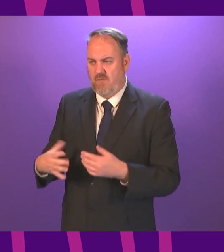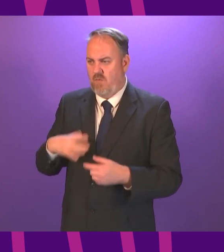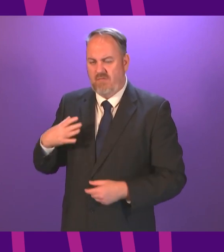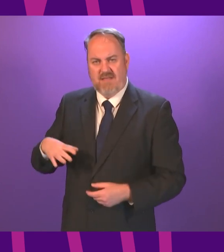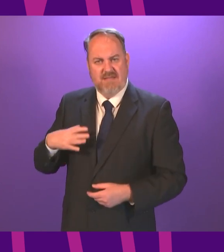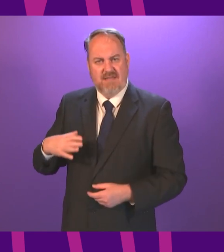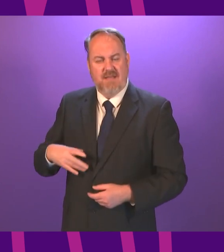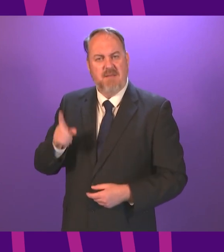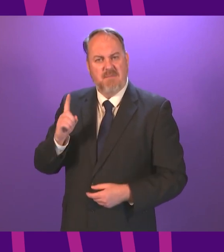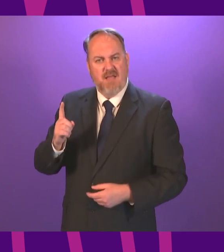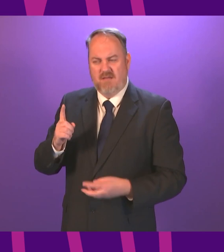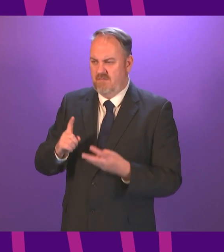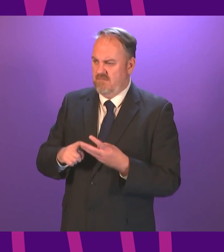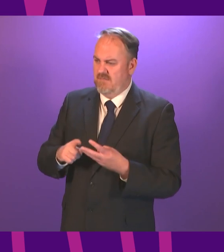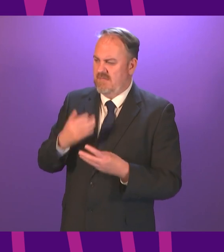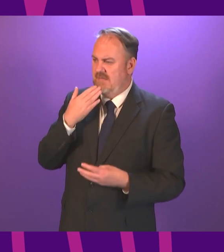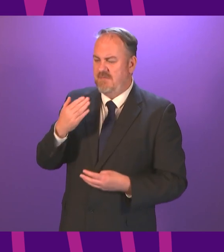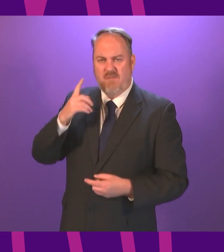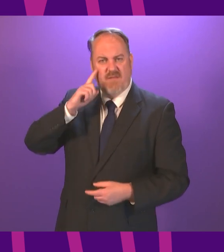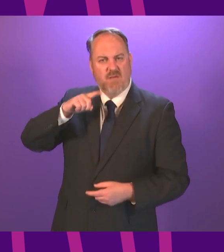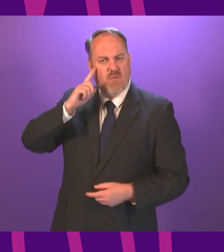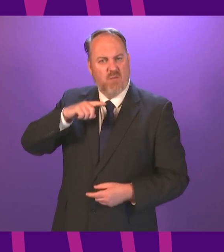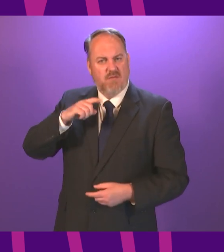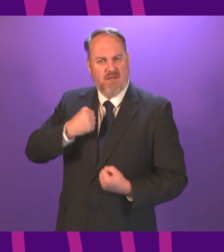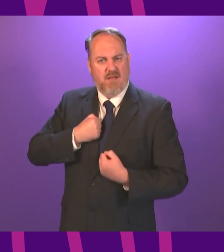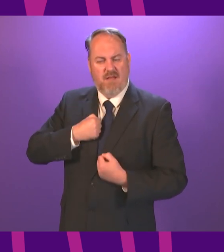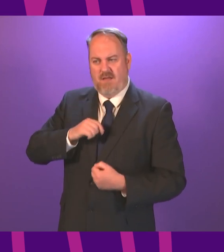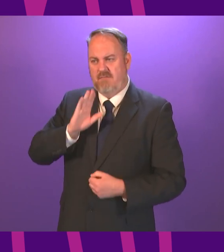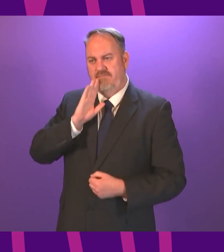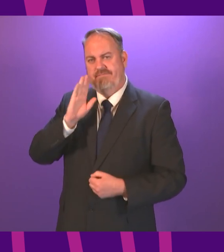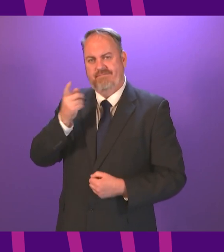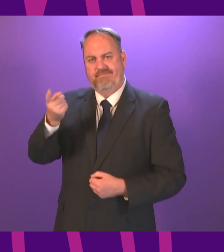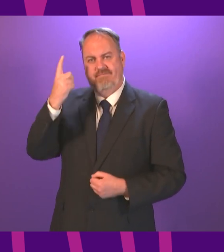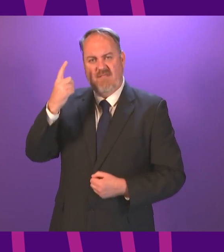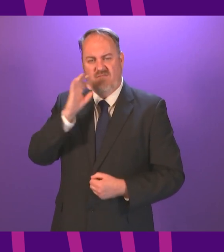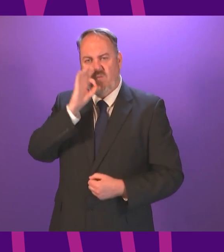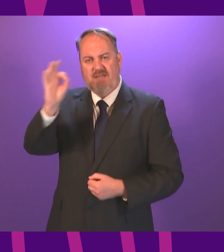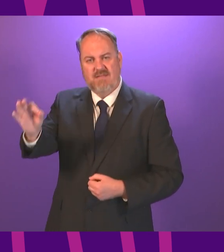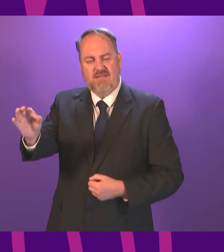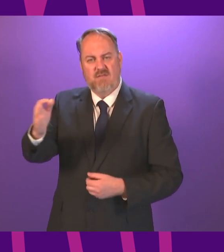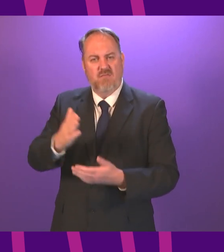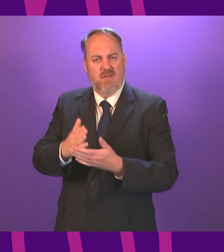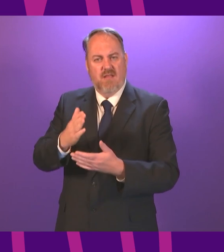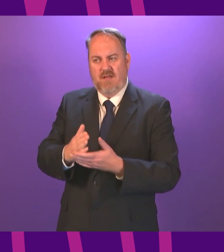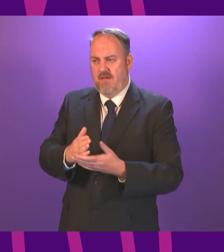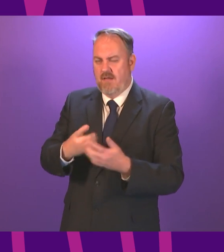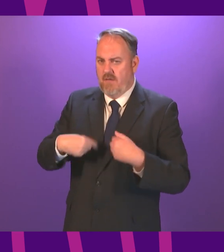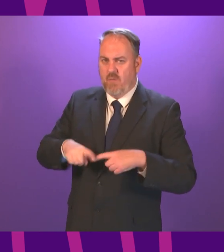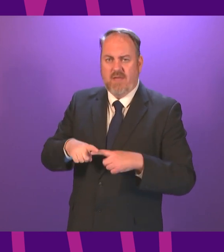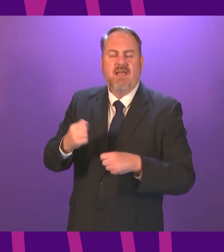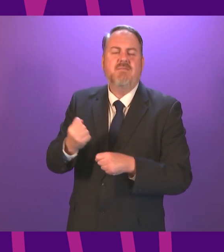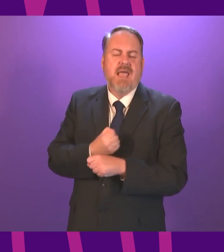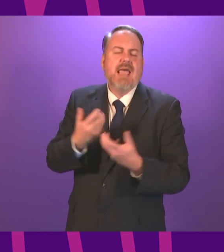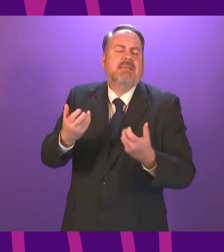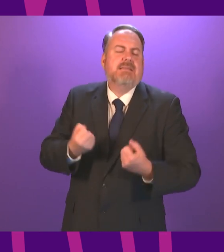but it was ignored this has been an unprecedented pandemic so of course mistakes have been made